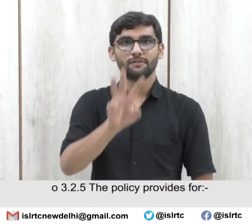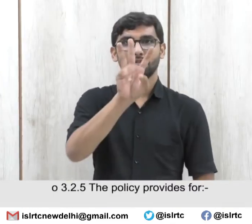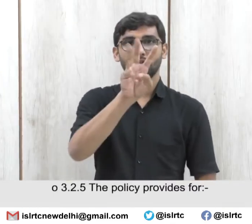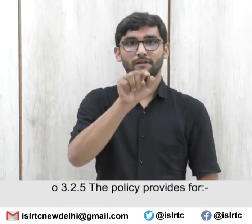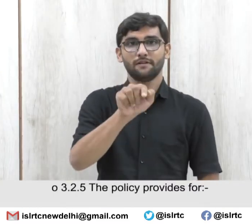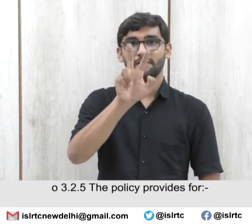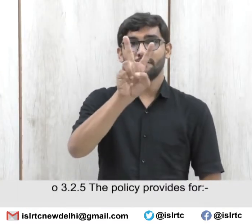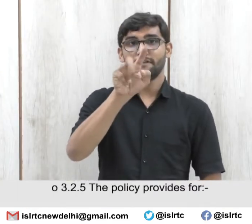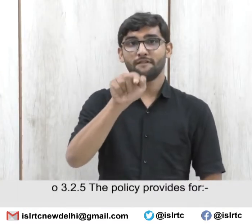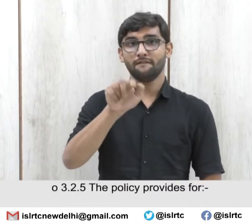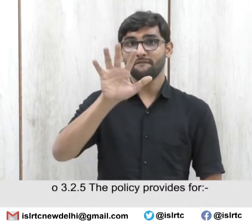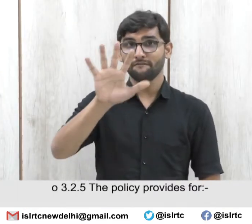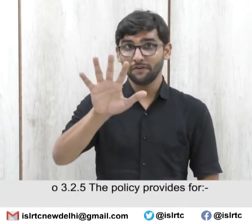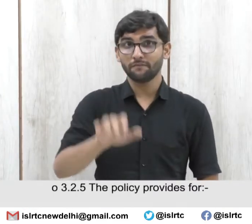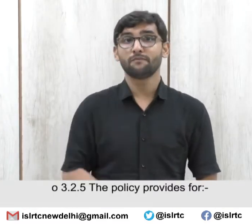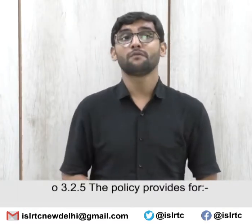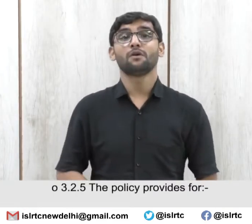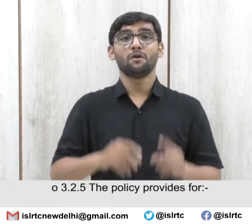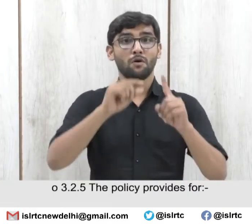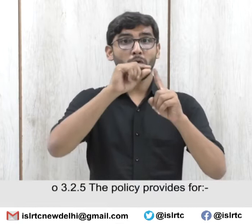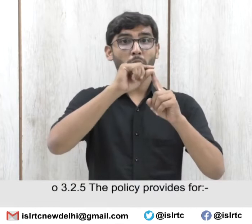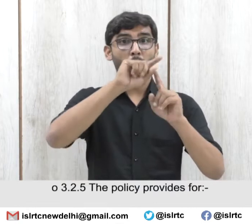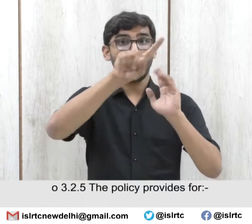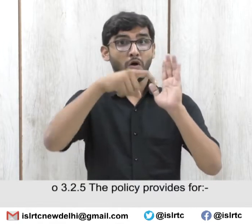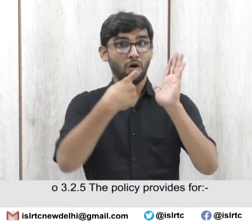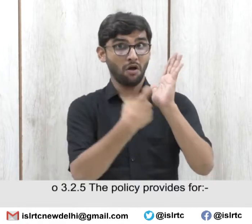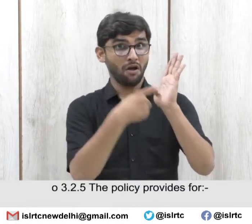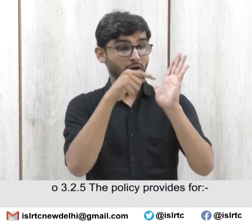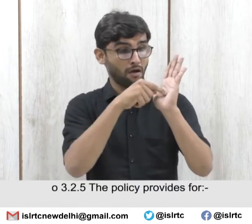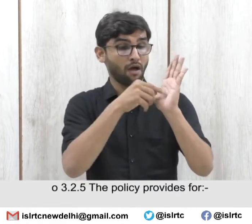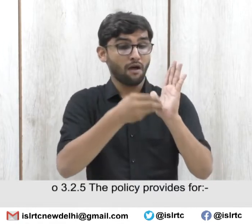.5 The Policy Provides for 1.